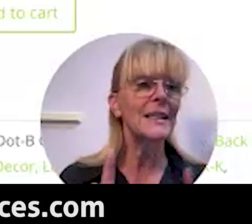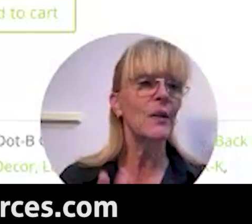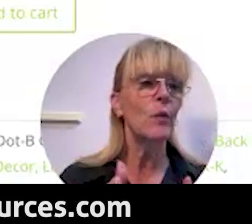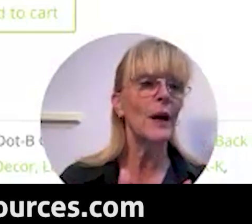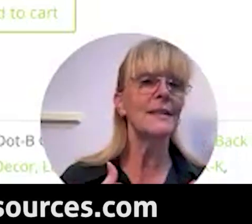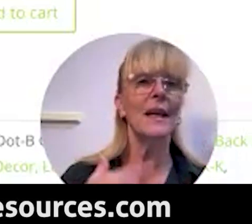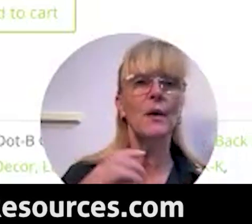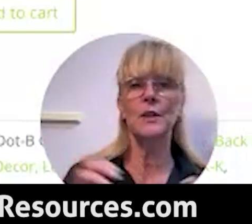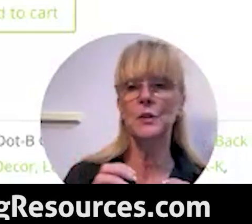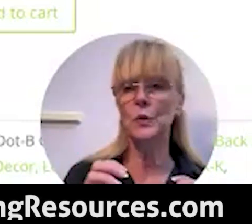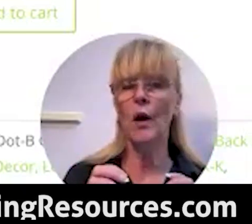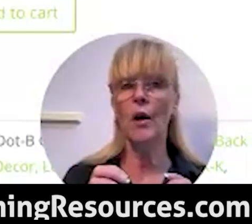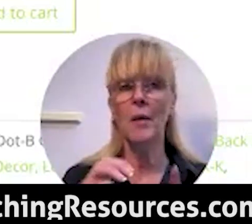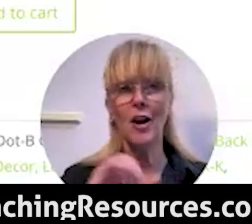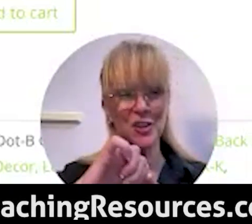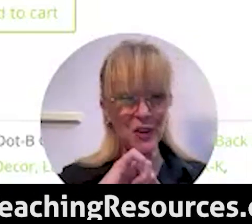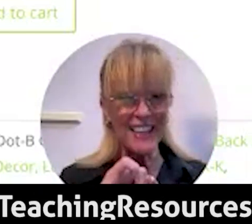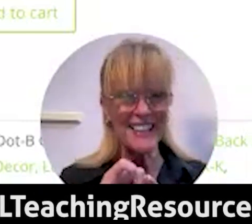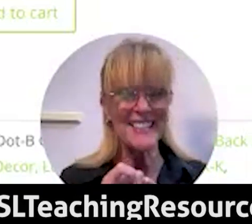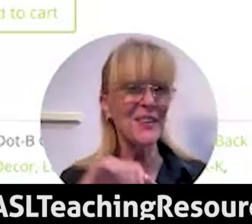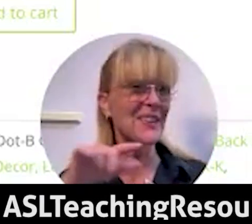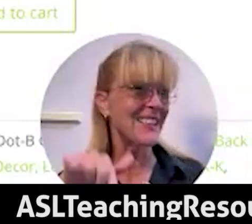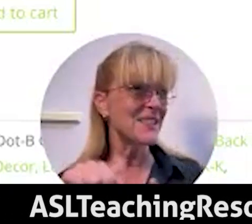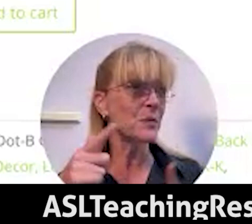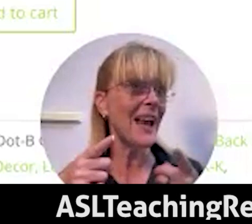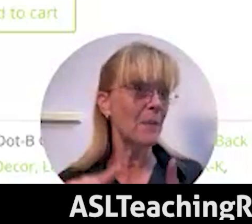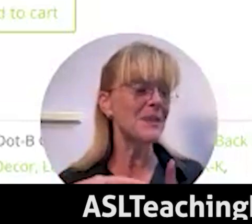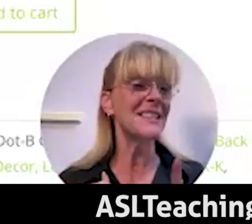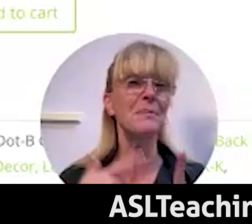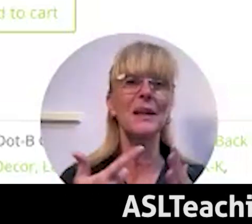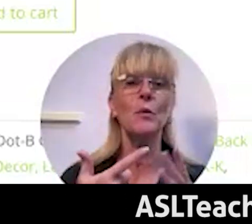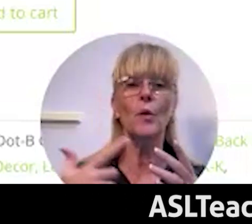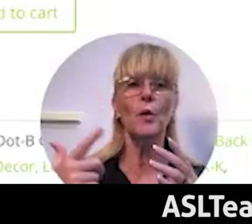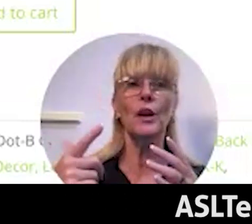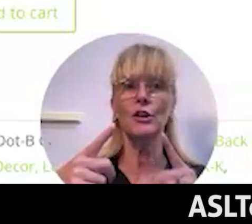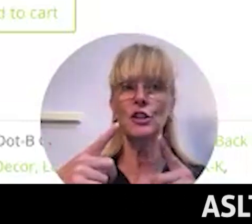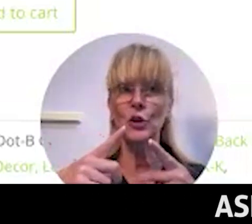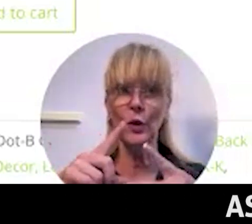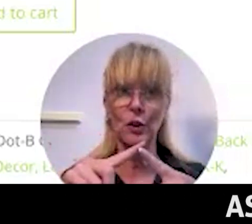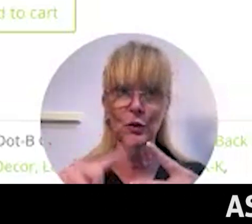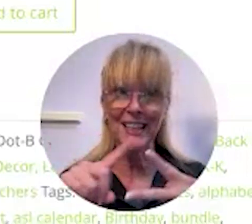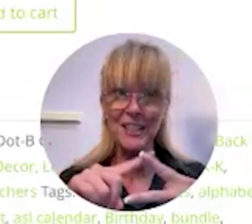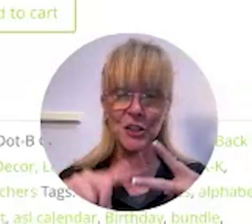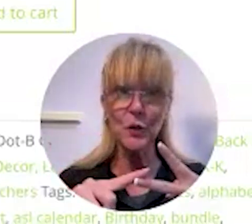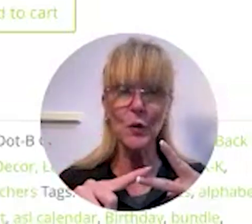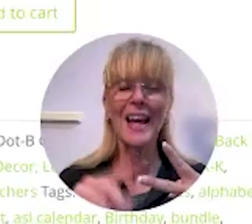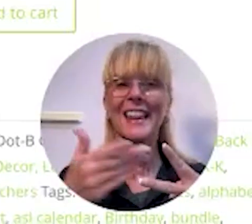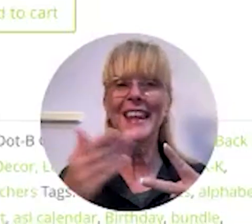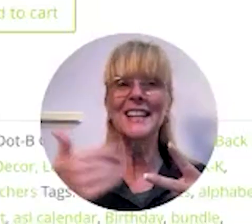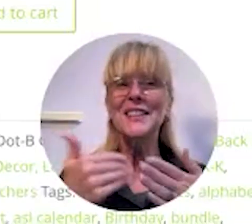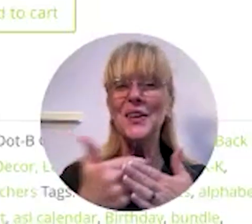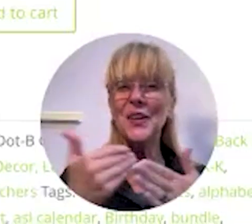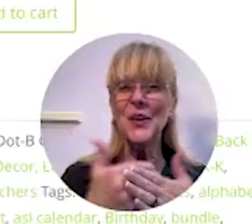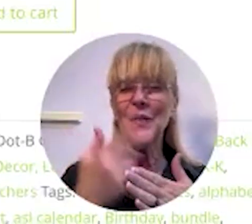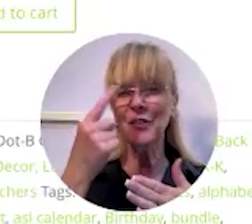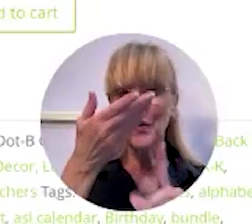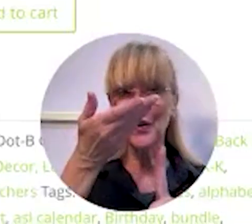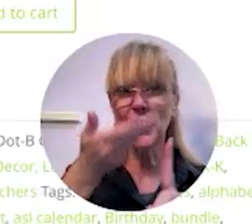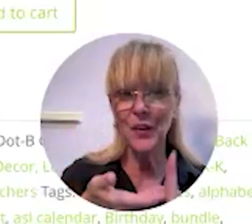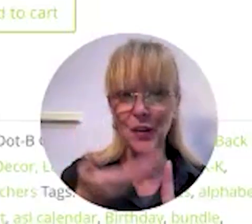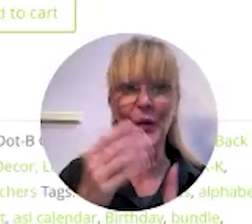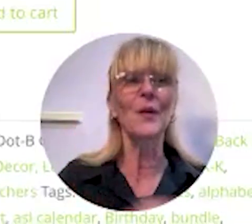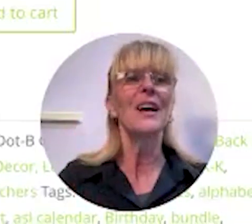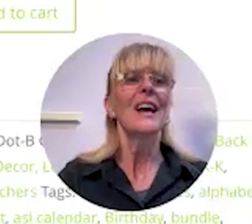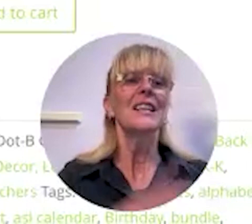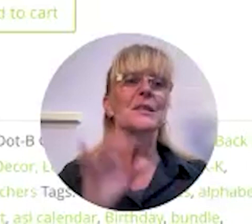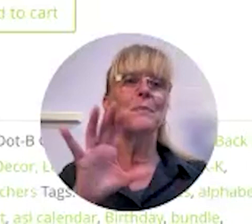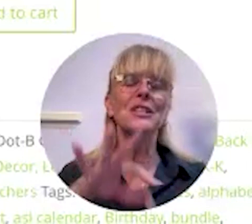a variety of ways that we do um our training so this one happens to be where we are showing you these two things that are new for